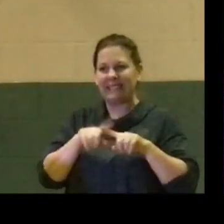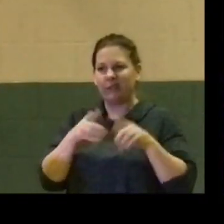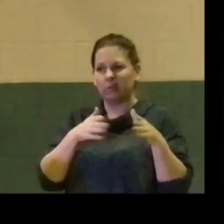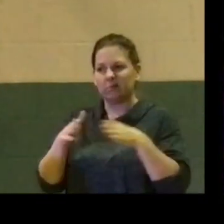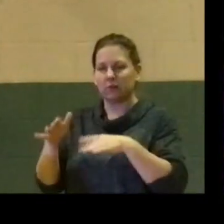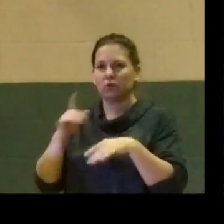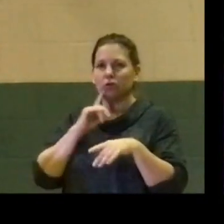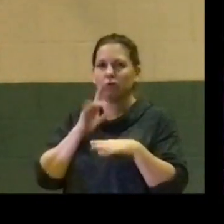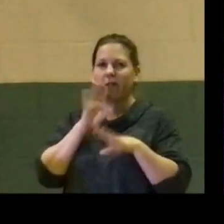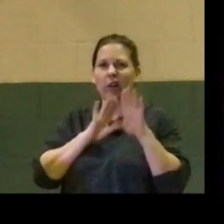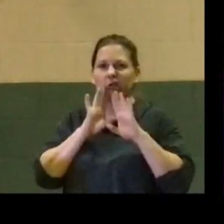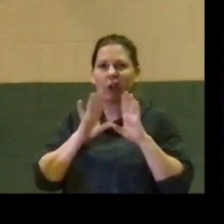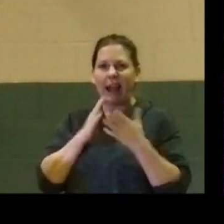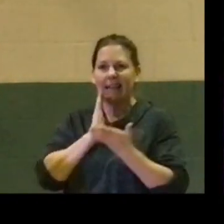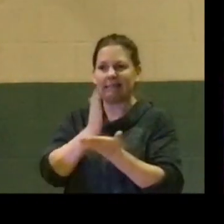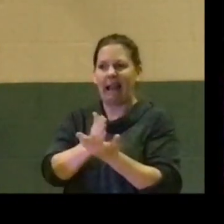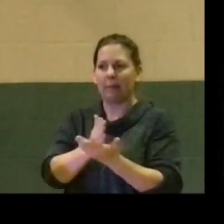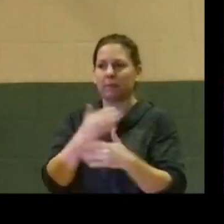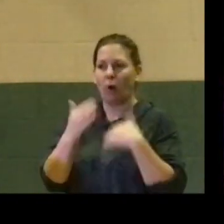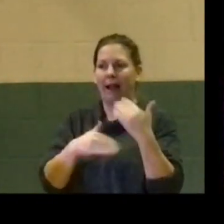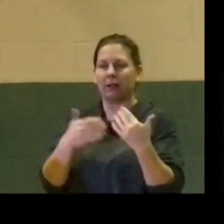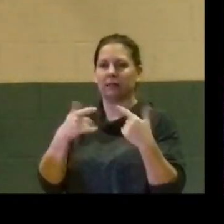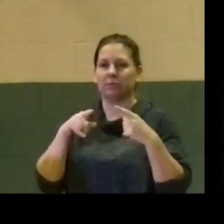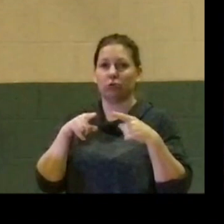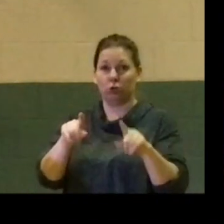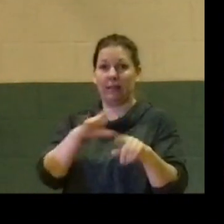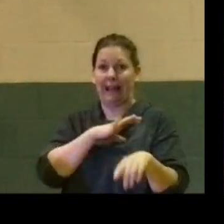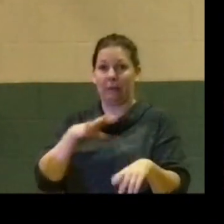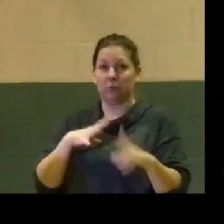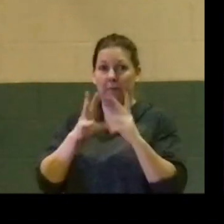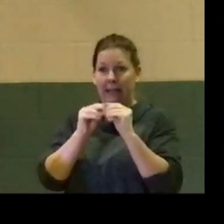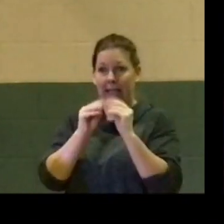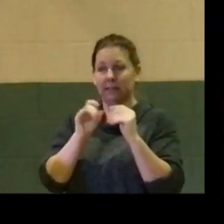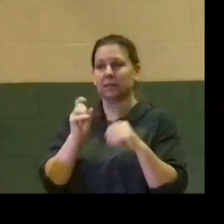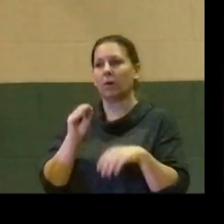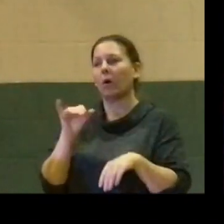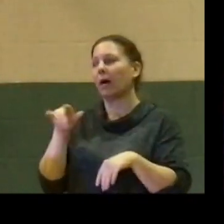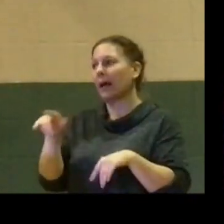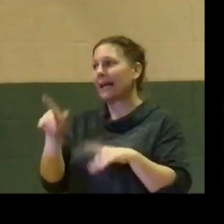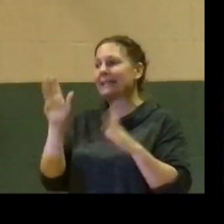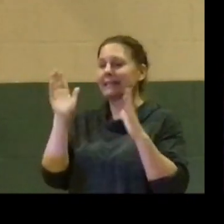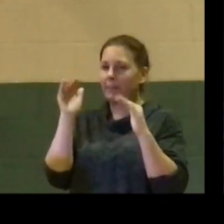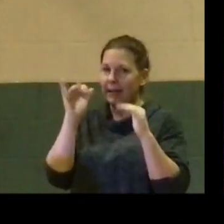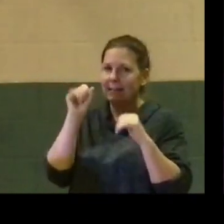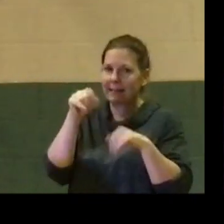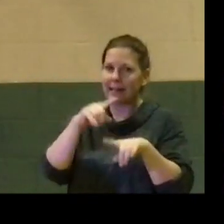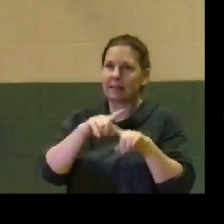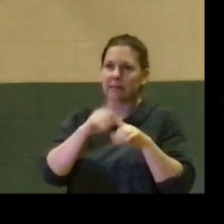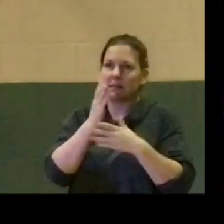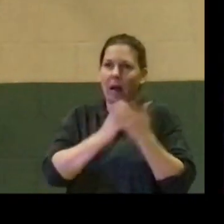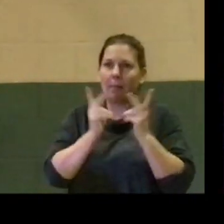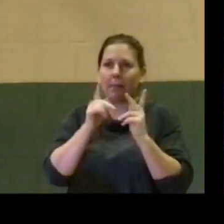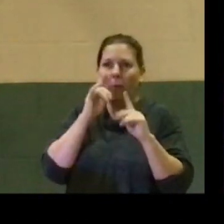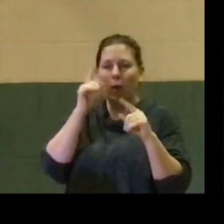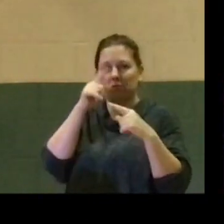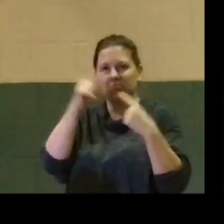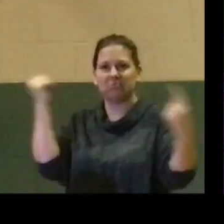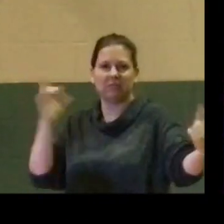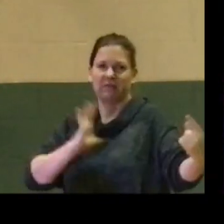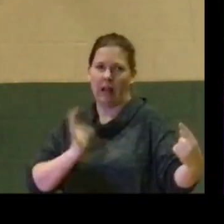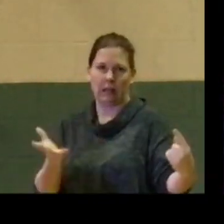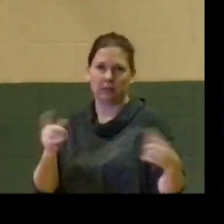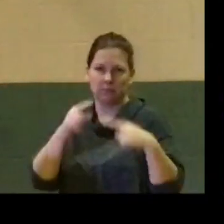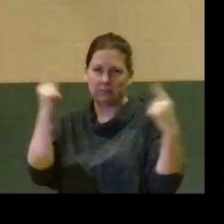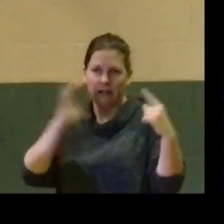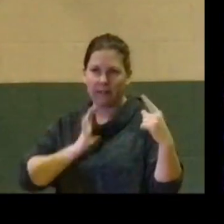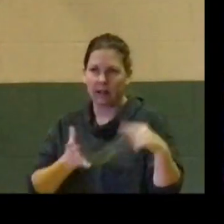stall progress during council meetings. Although it is expected that some differences will occur amongst individuals,